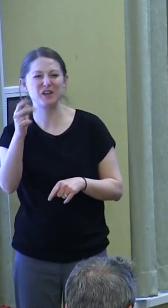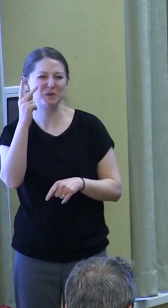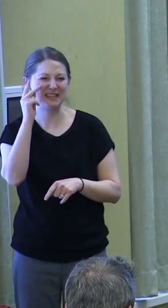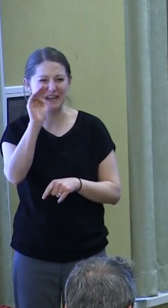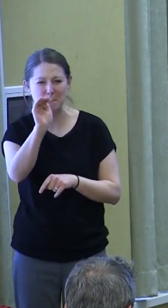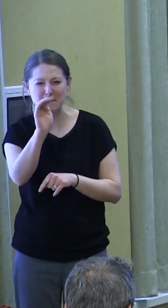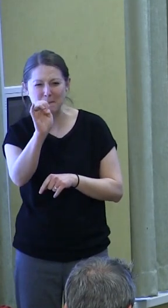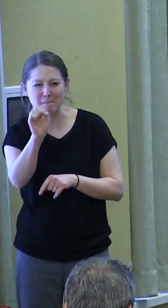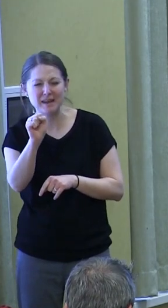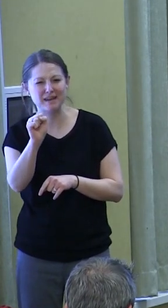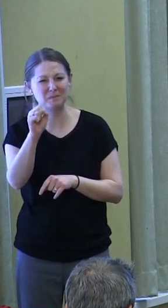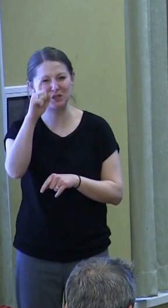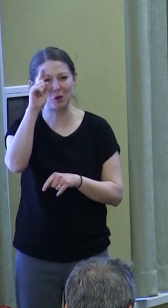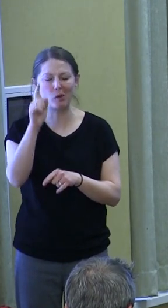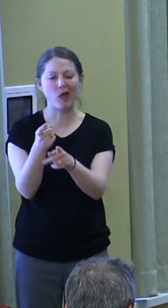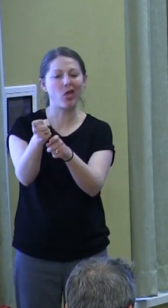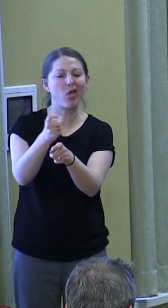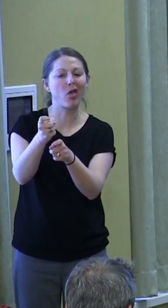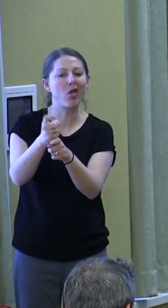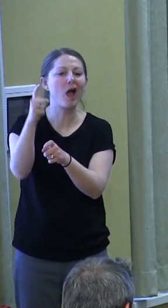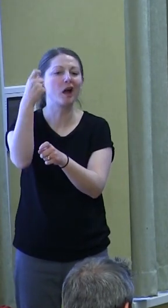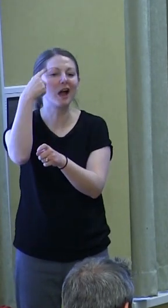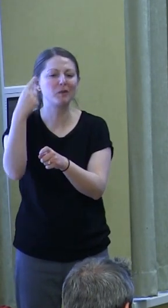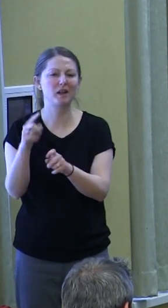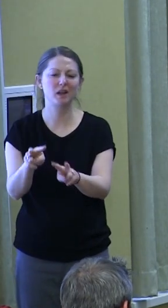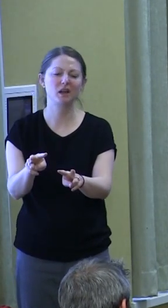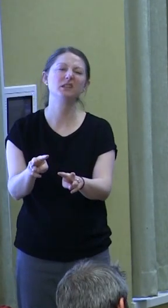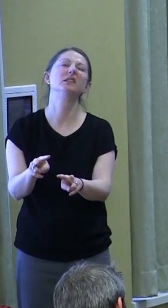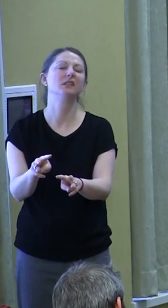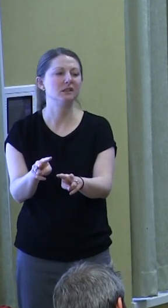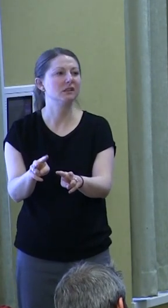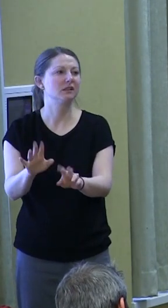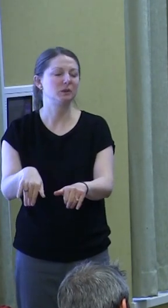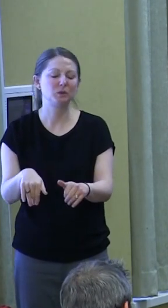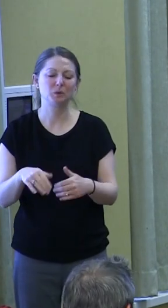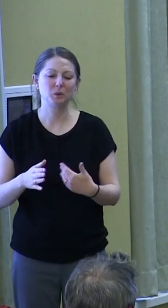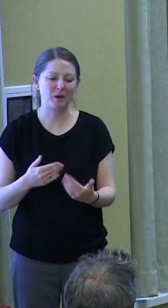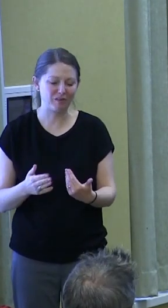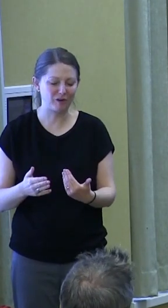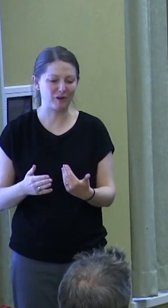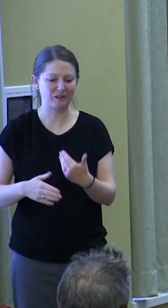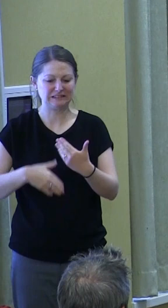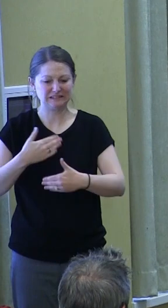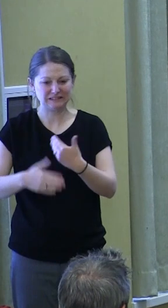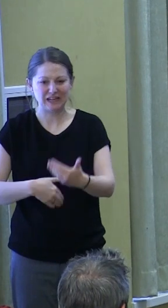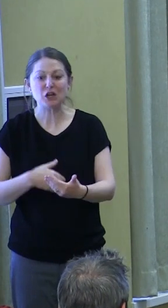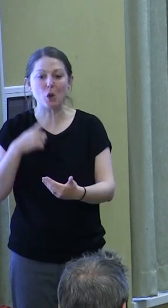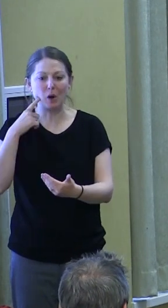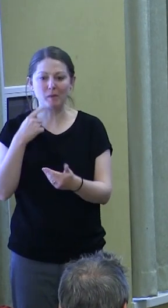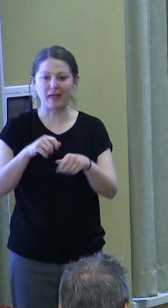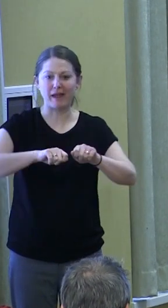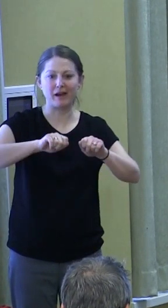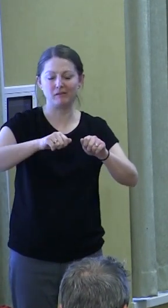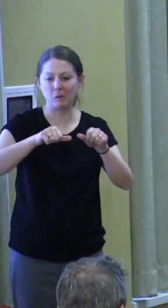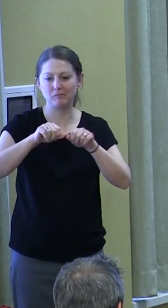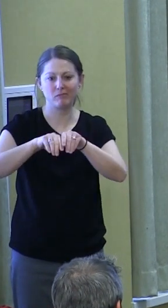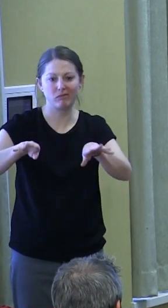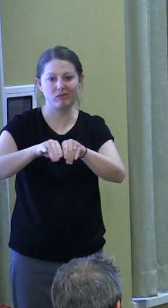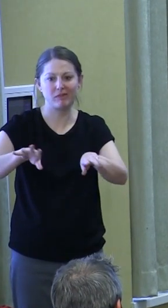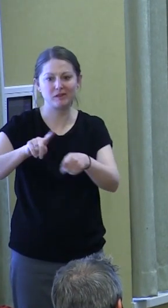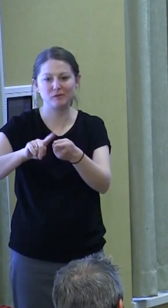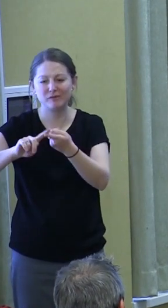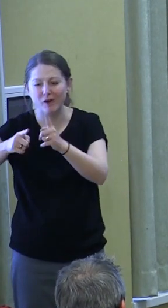the ineffectiveness of government, that kind of why bother mentality that we pass along to our friends in social media.